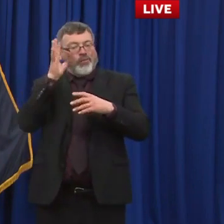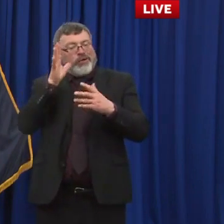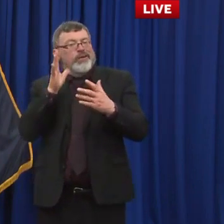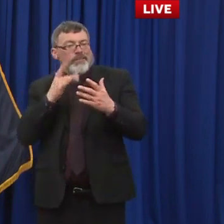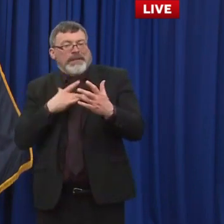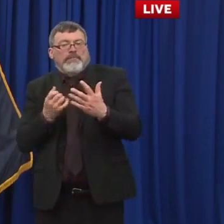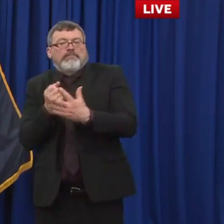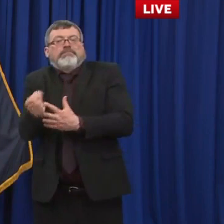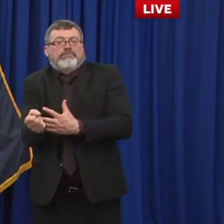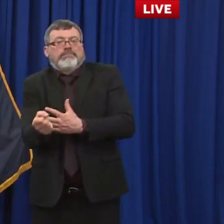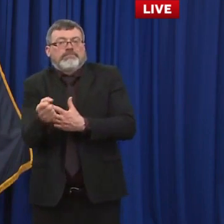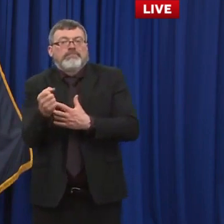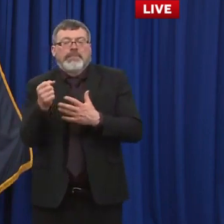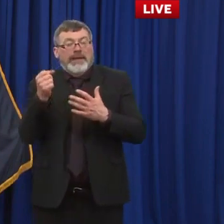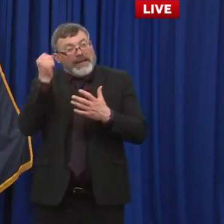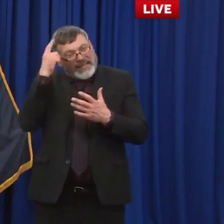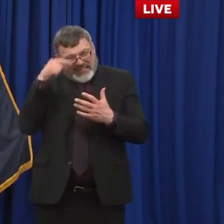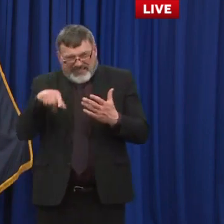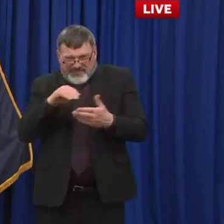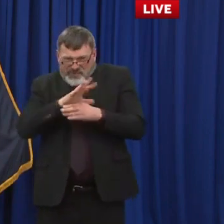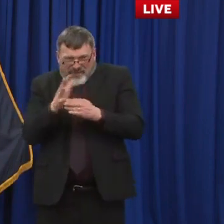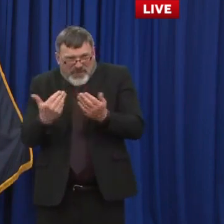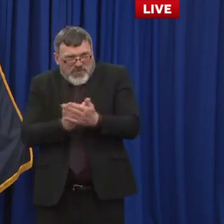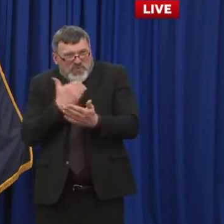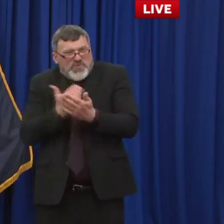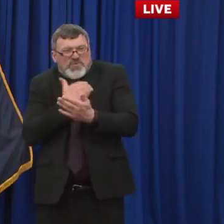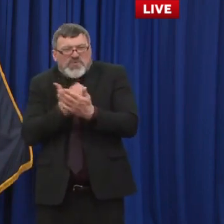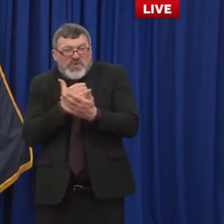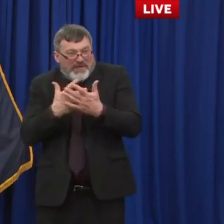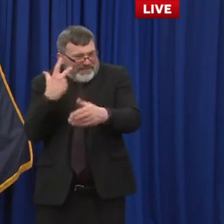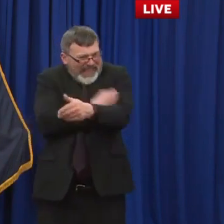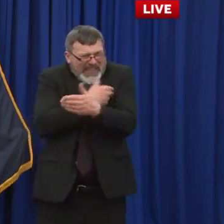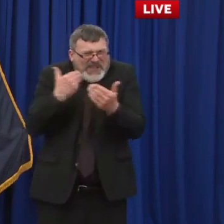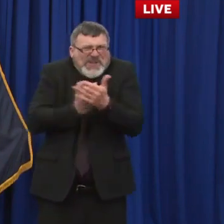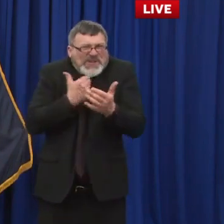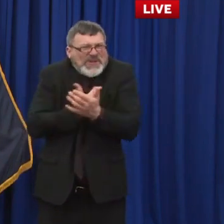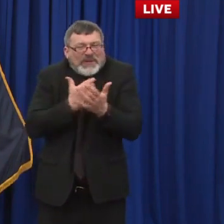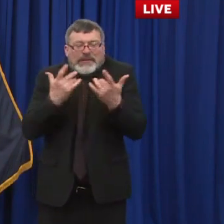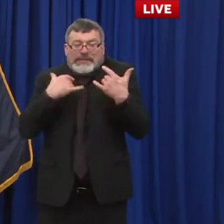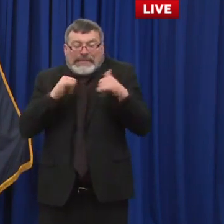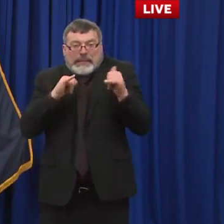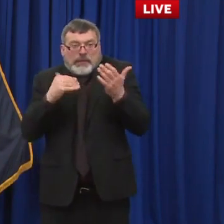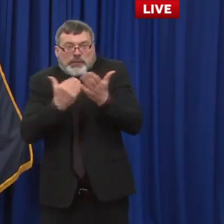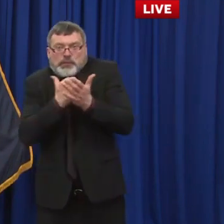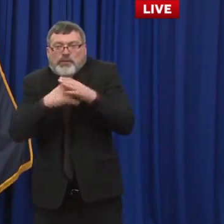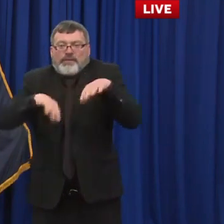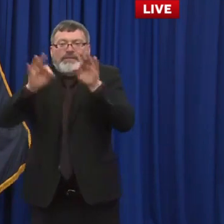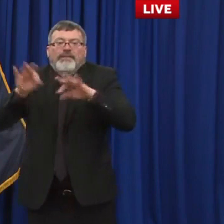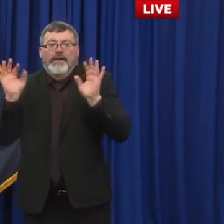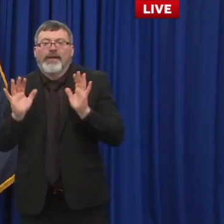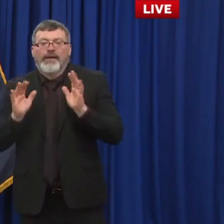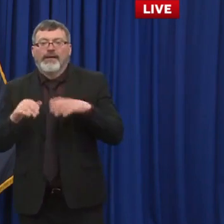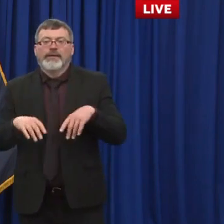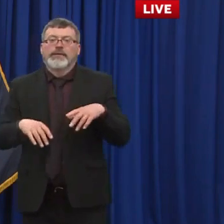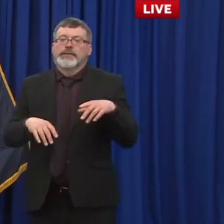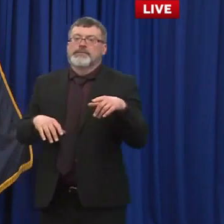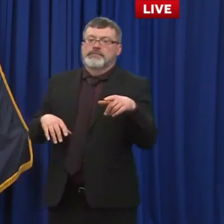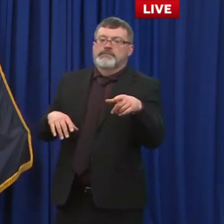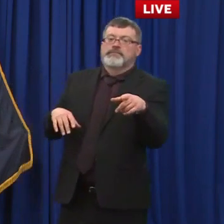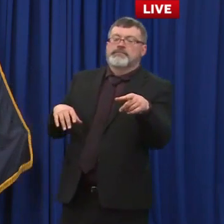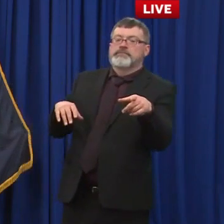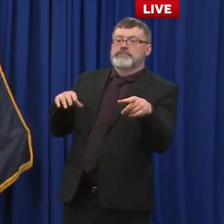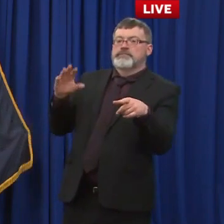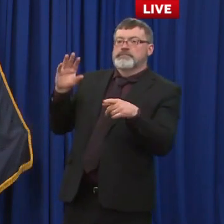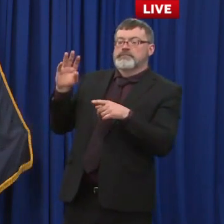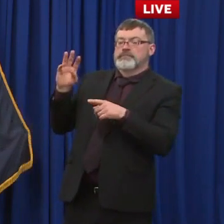governor how would you gauge public reaction to the lifting of the mask mandate i know you recommend that people continue to wear masks seems like a pretty good number of people